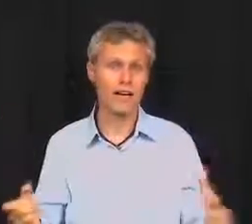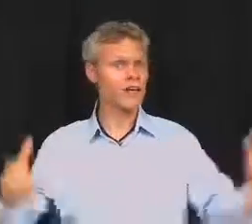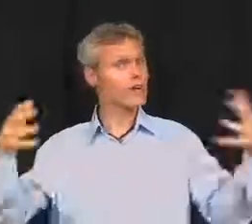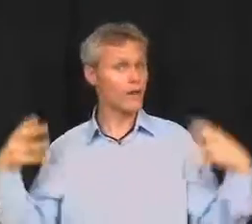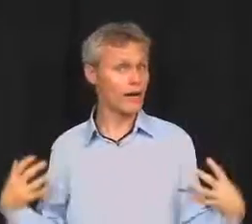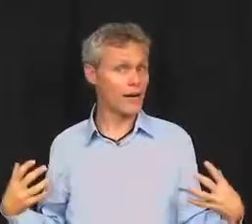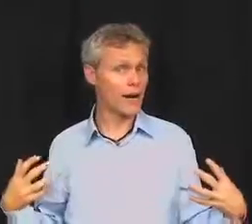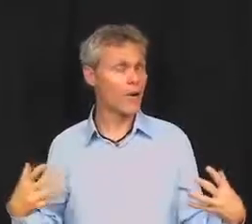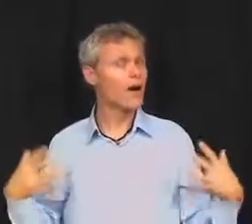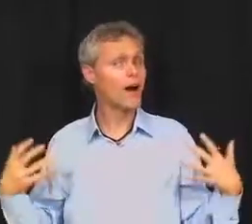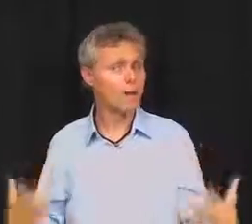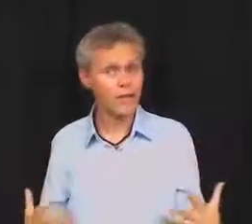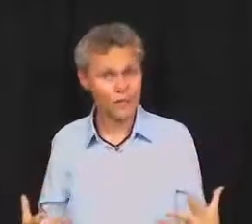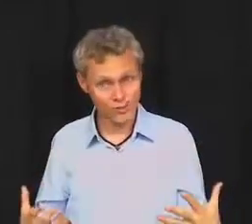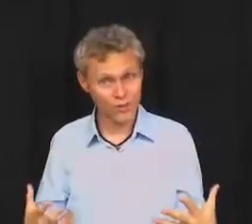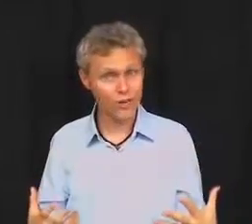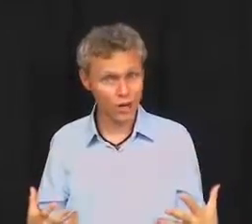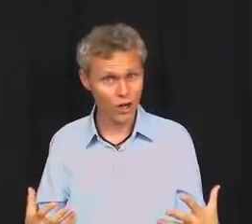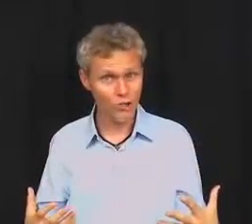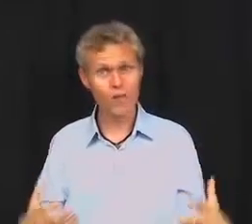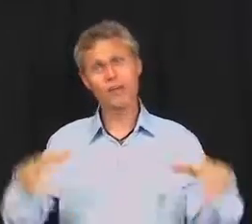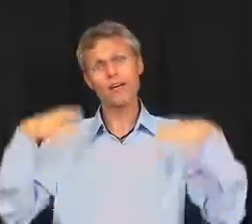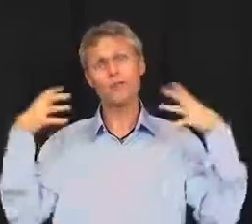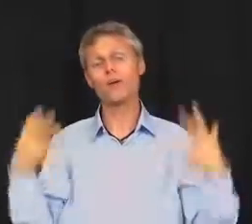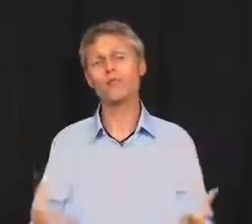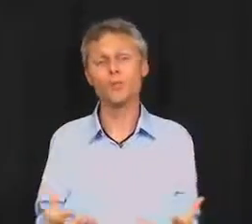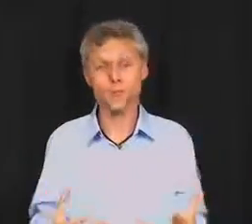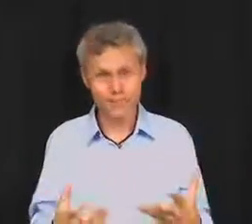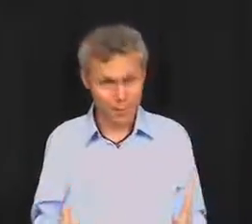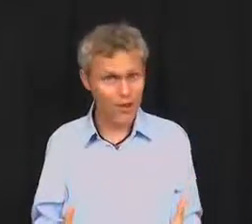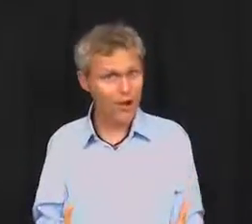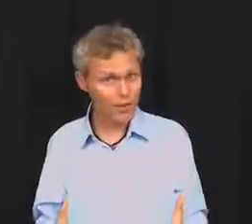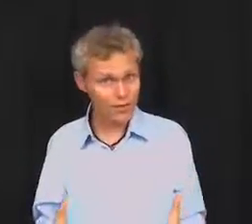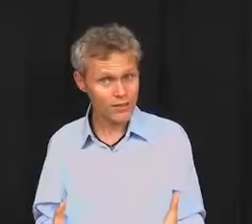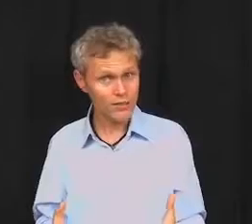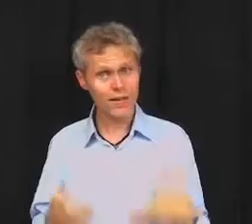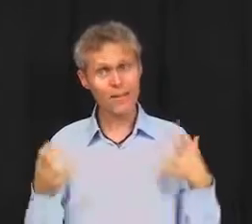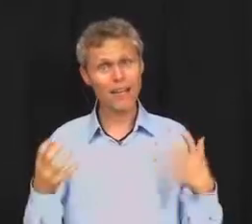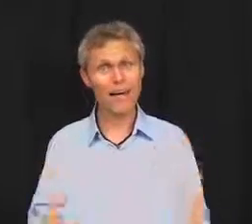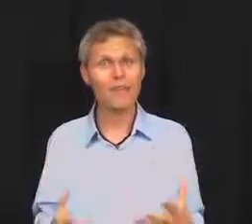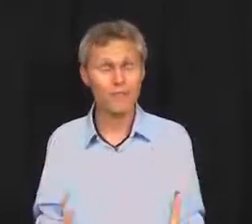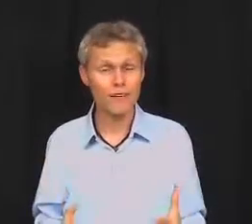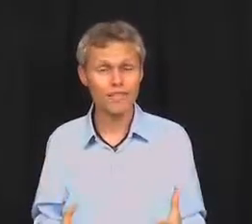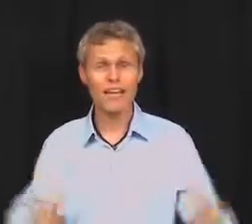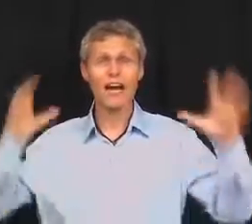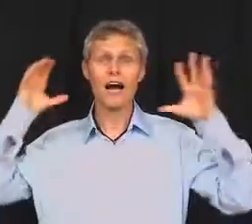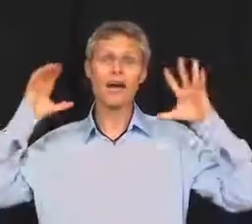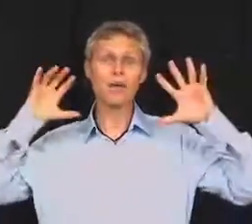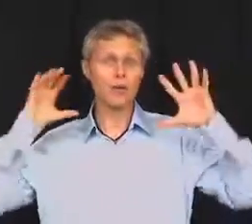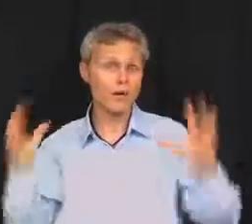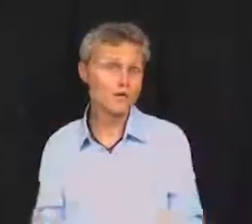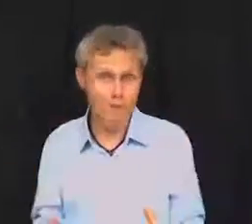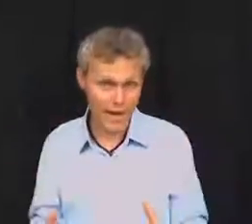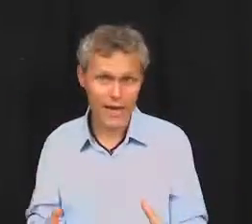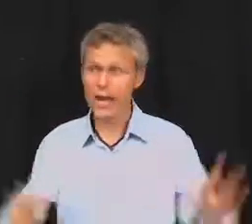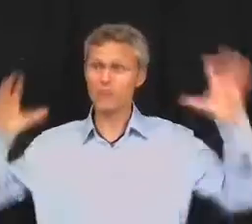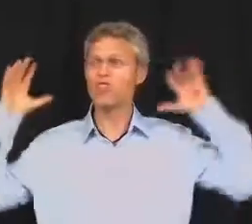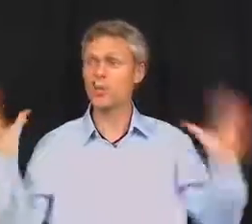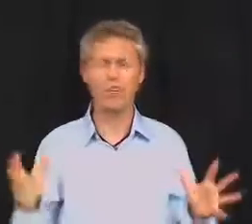Right now, I'm actually very calm. If you come to a seminar sometime, a live event, I am a crazy man. I am jumping